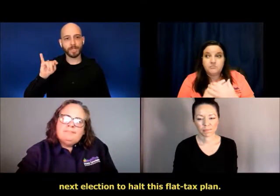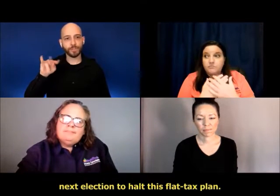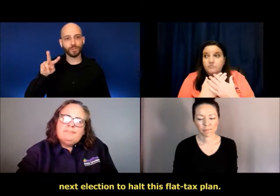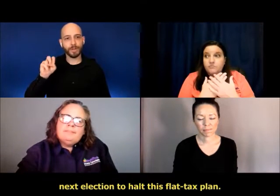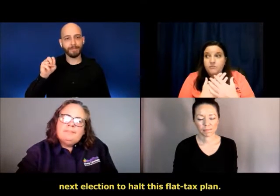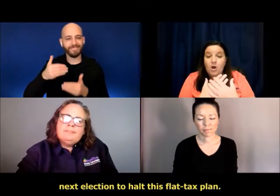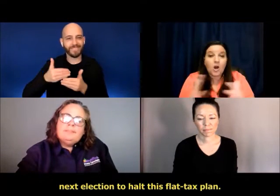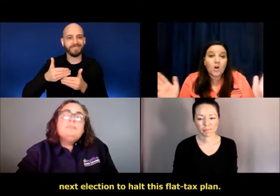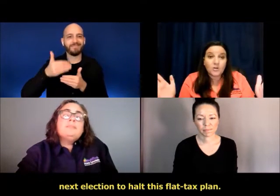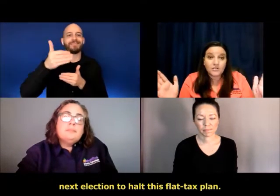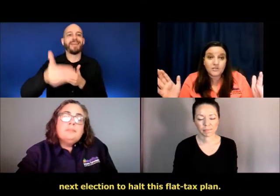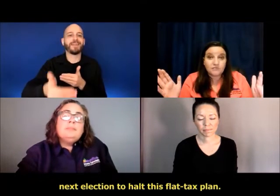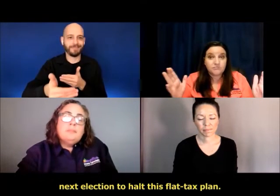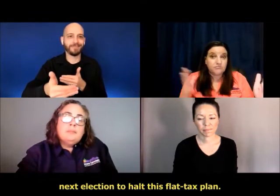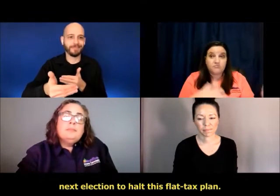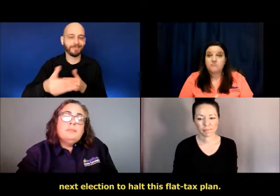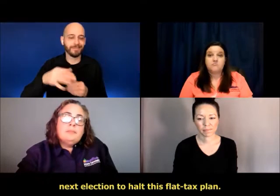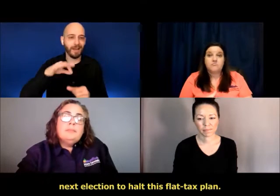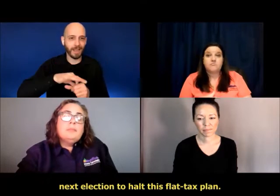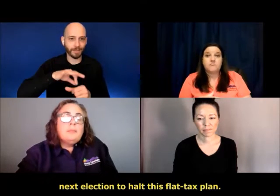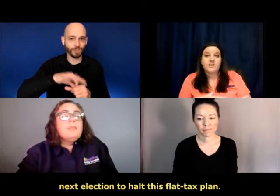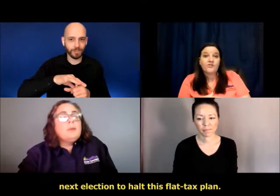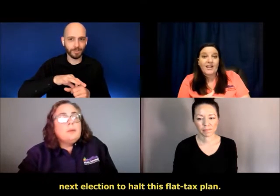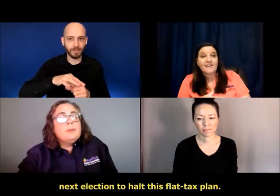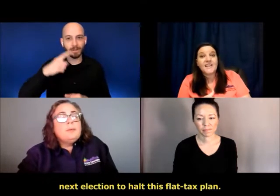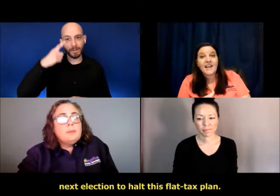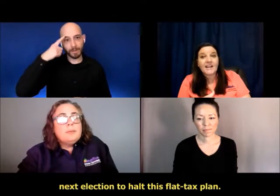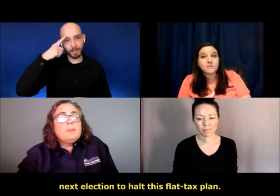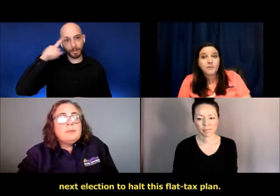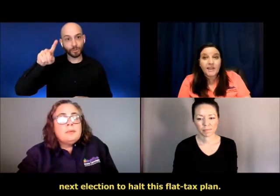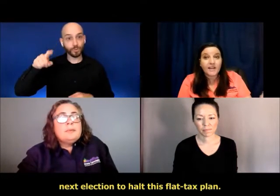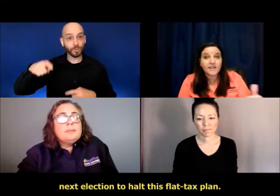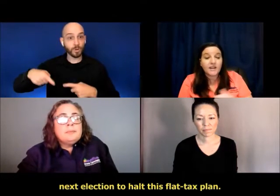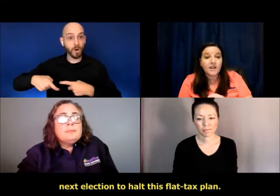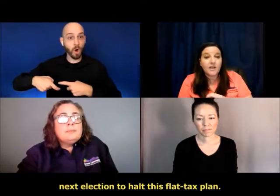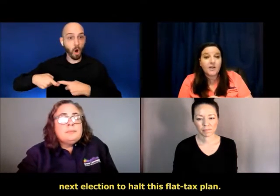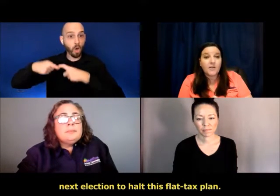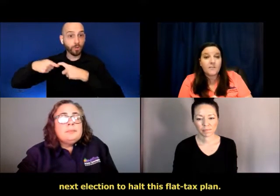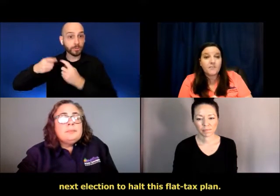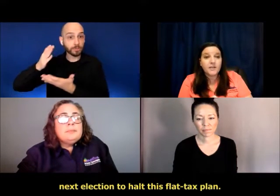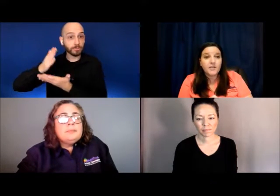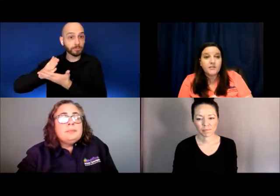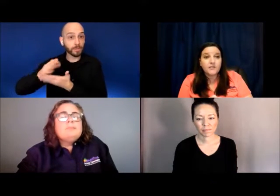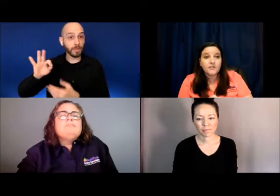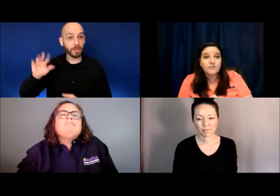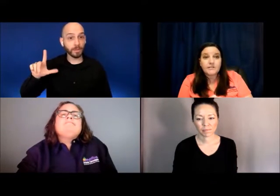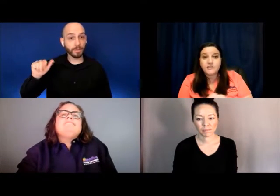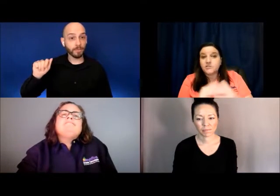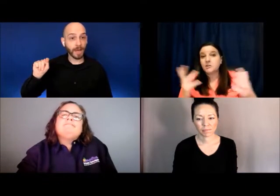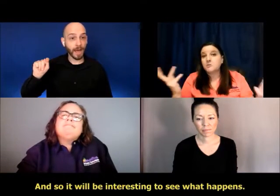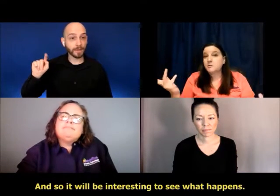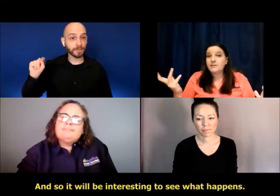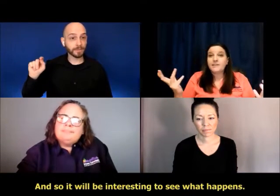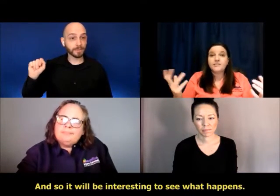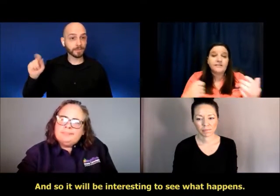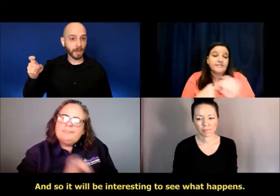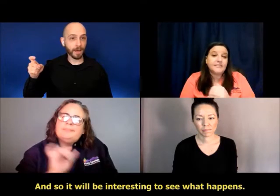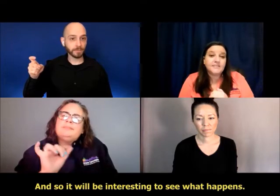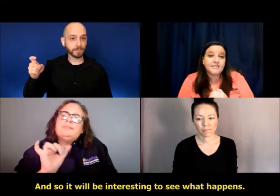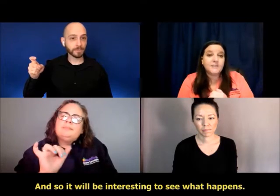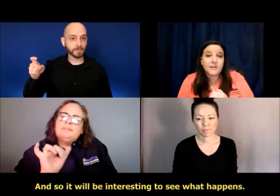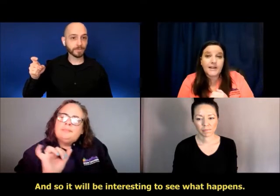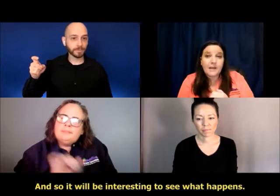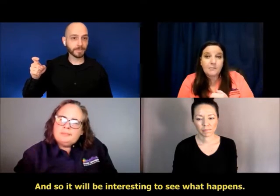halt this flat tax plan. Um, and so it'll be